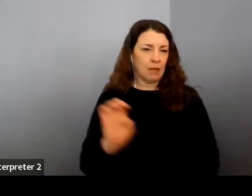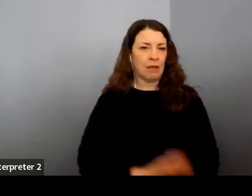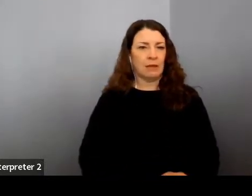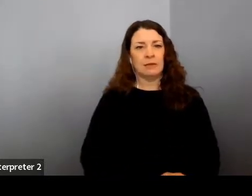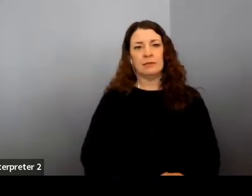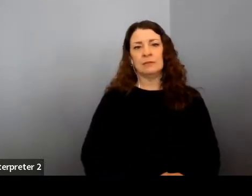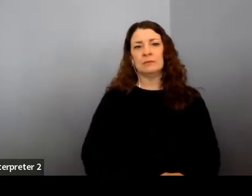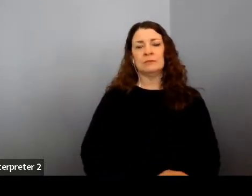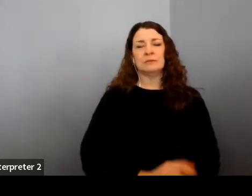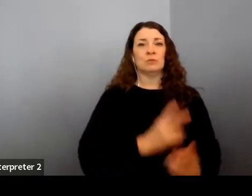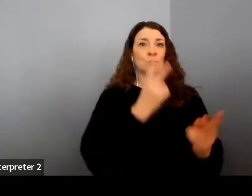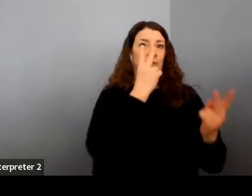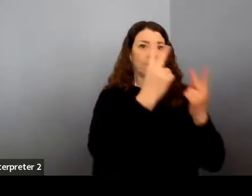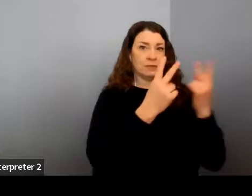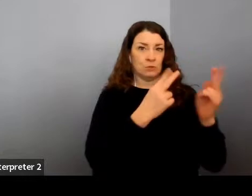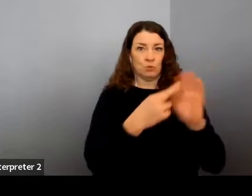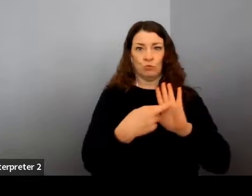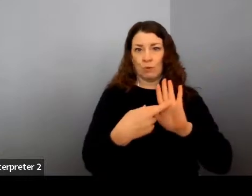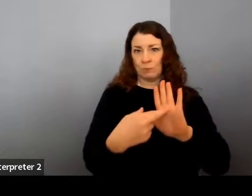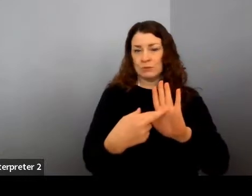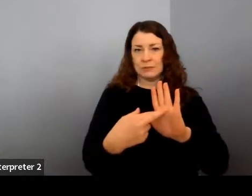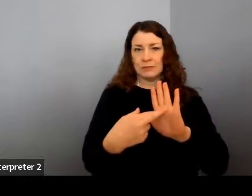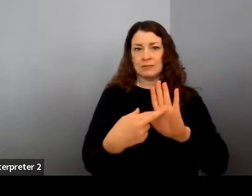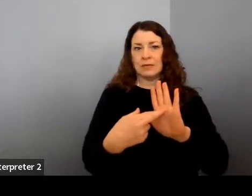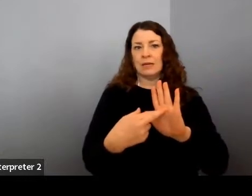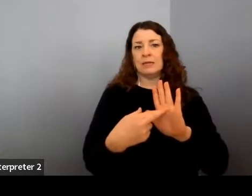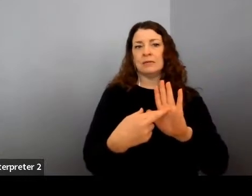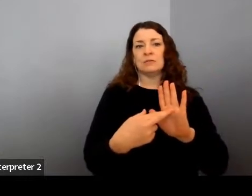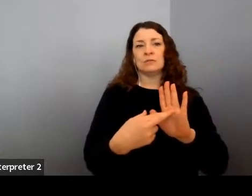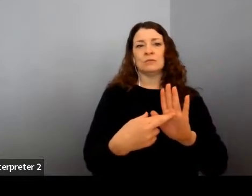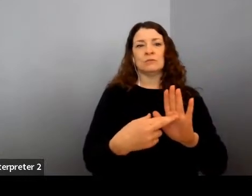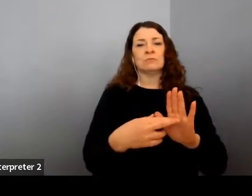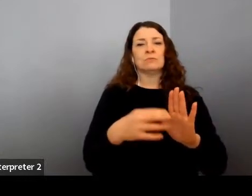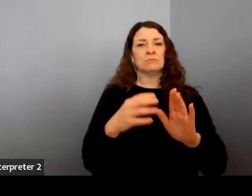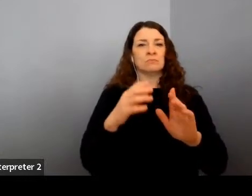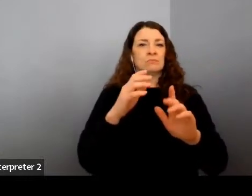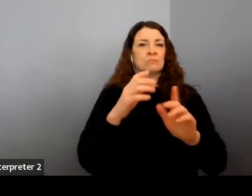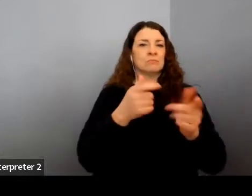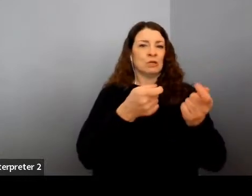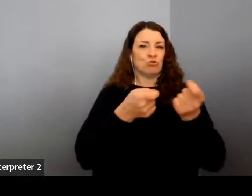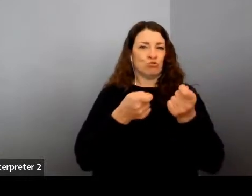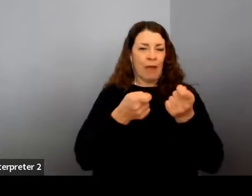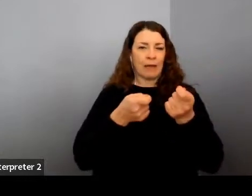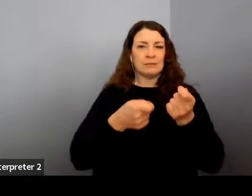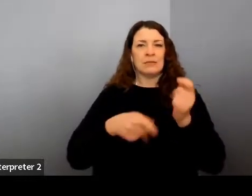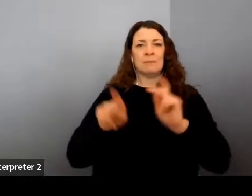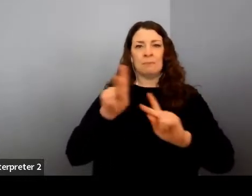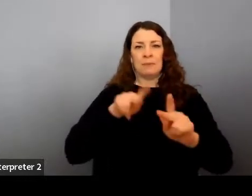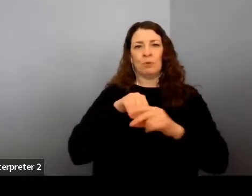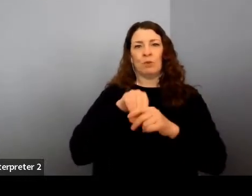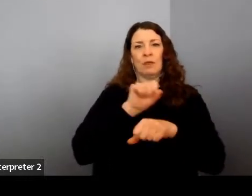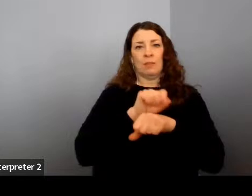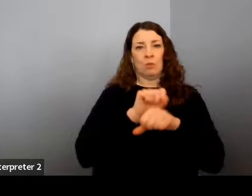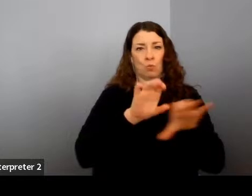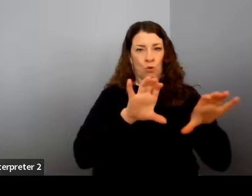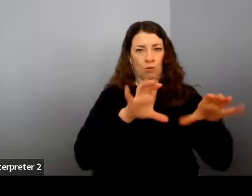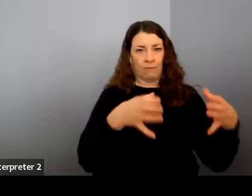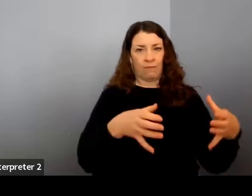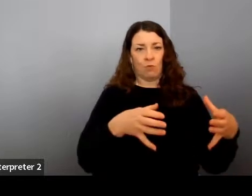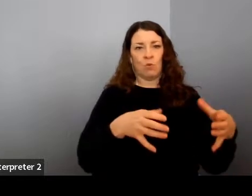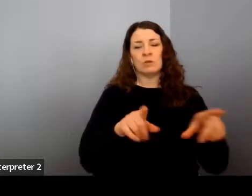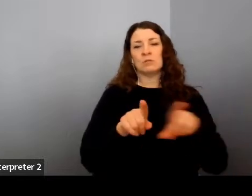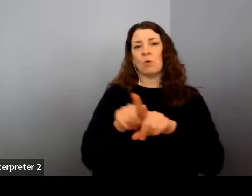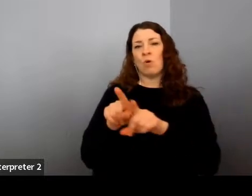representation angle to this where it is attracting the talent into the workforce. And then there's the part about their